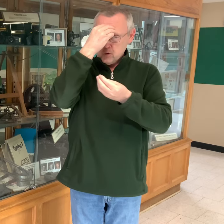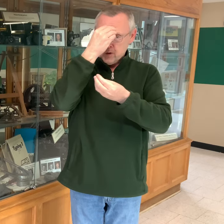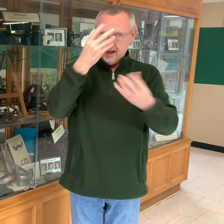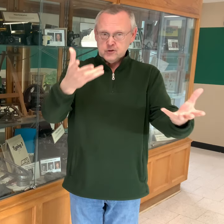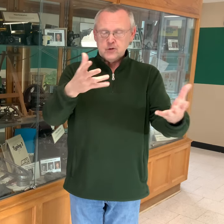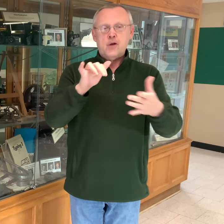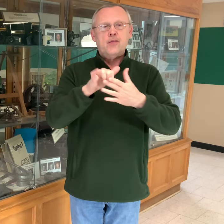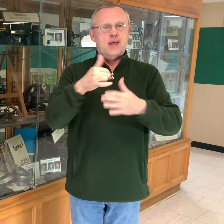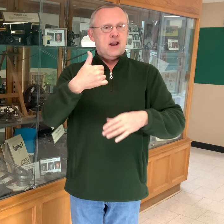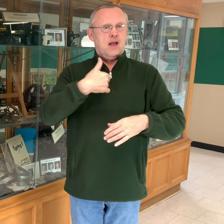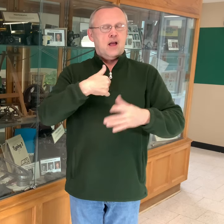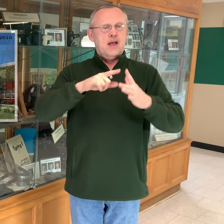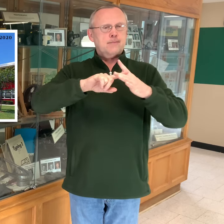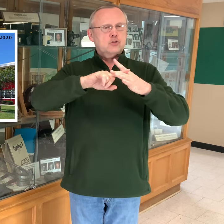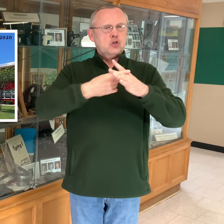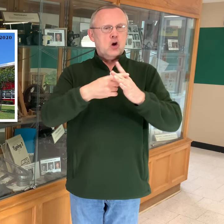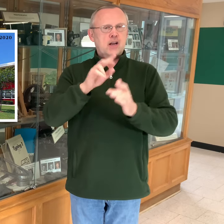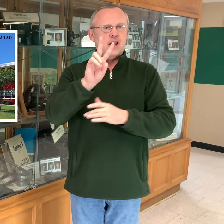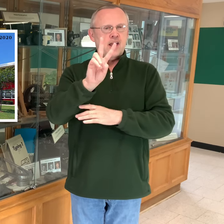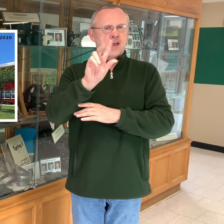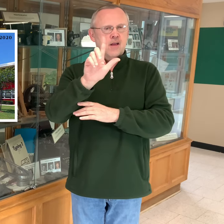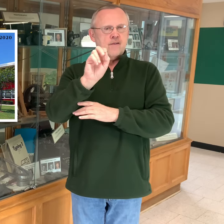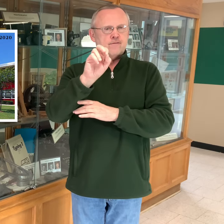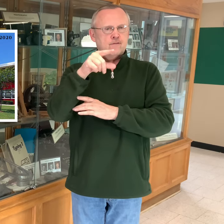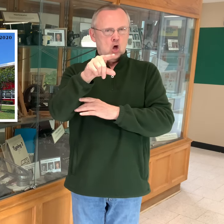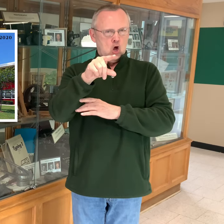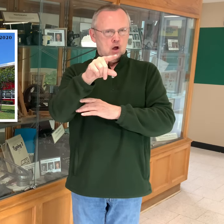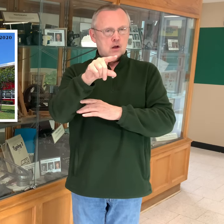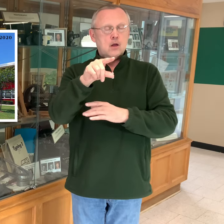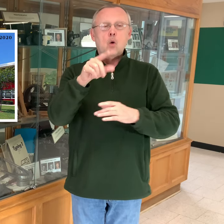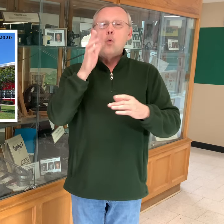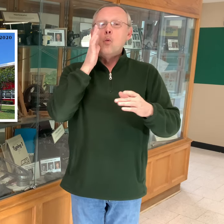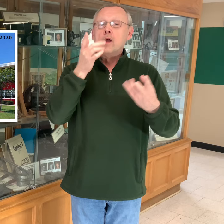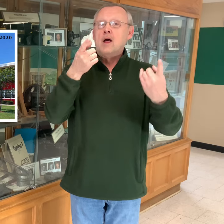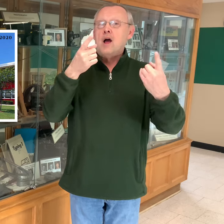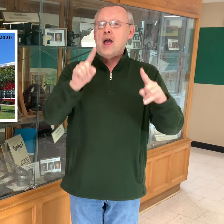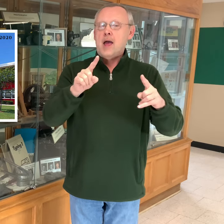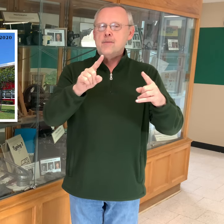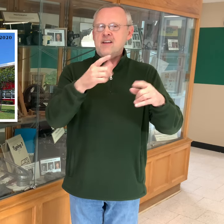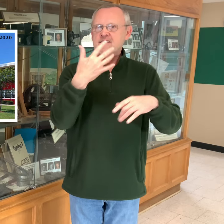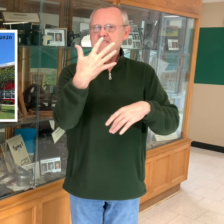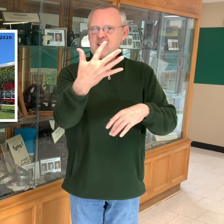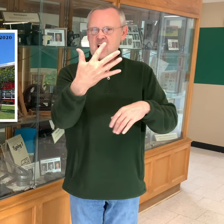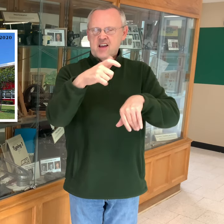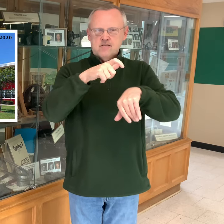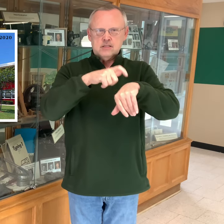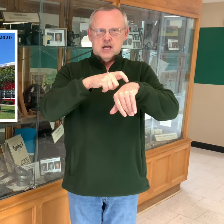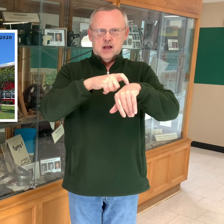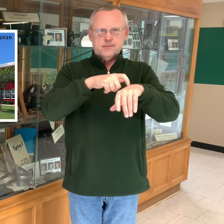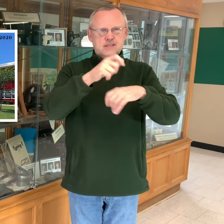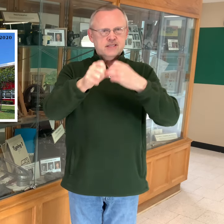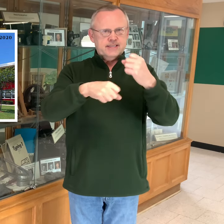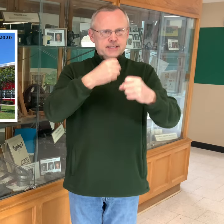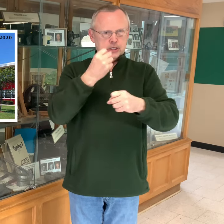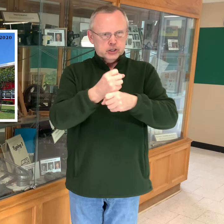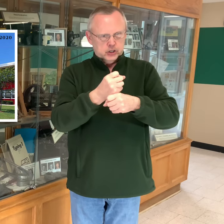Also, I wanted to let you know that I am starting a vlog. This will be happening five times per year,